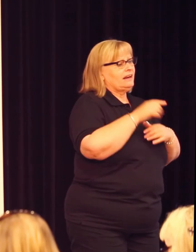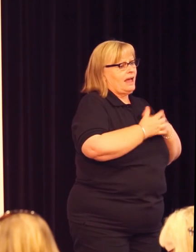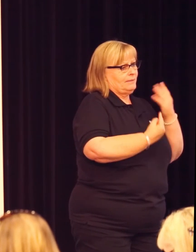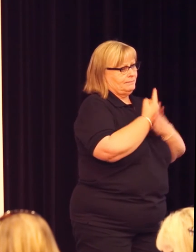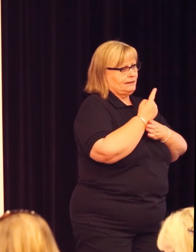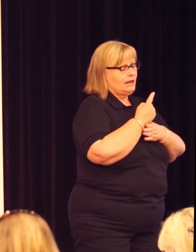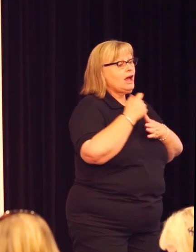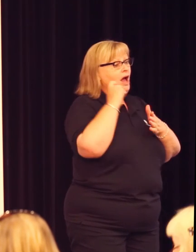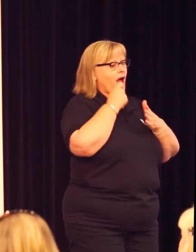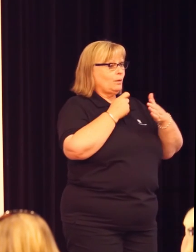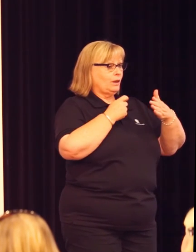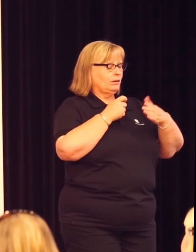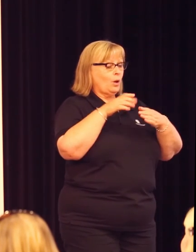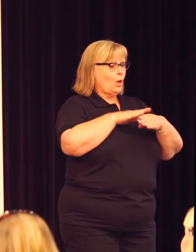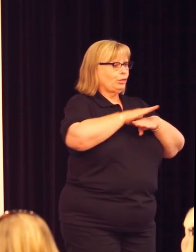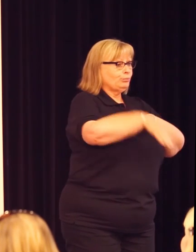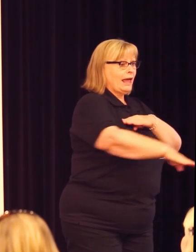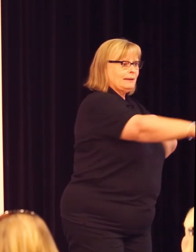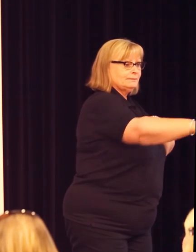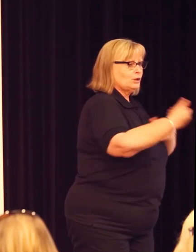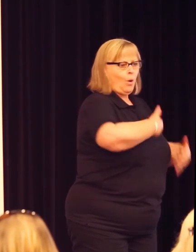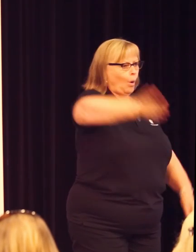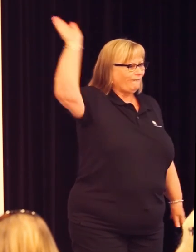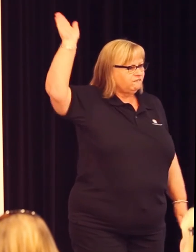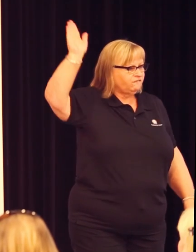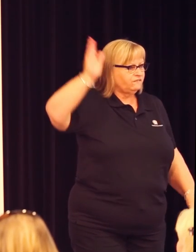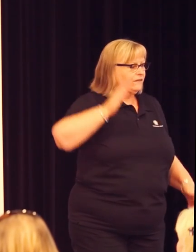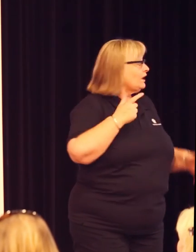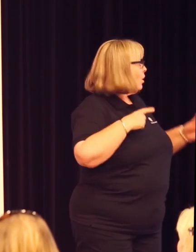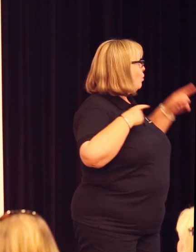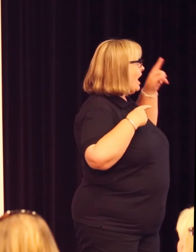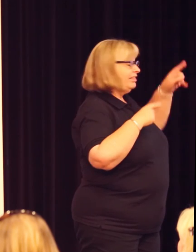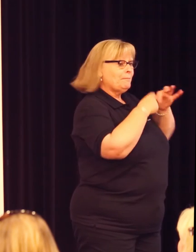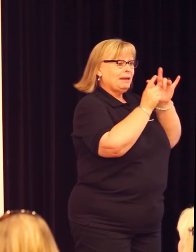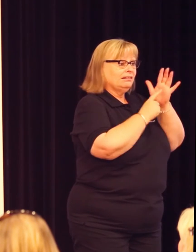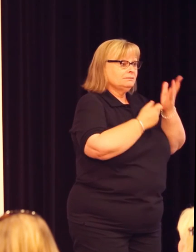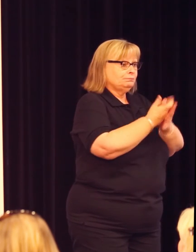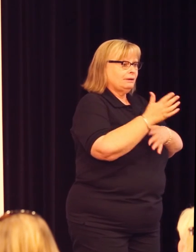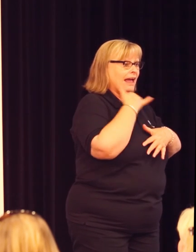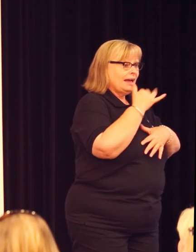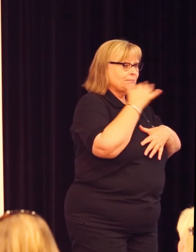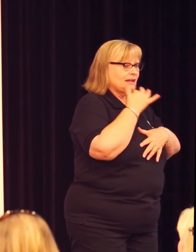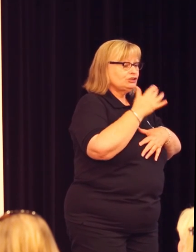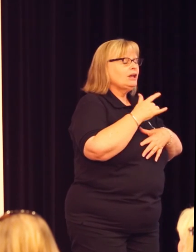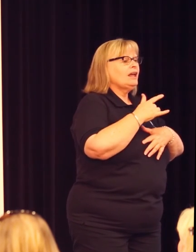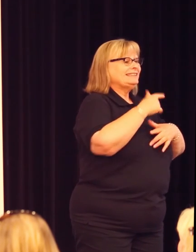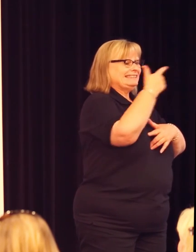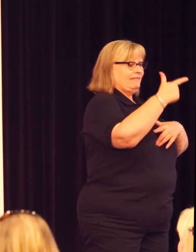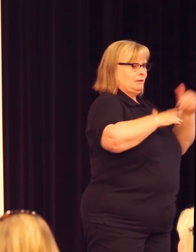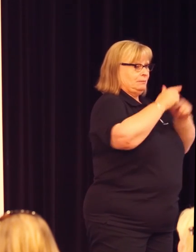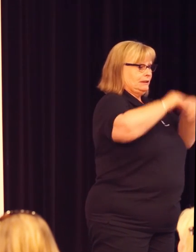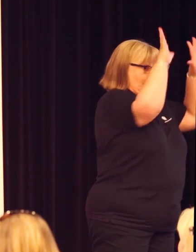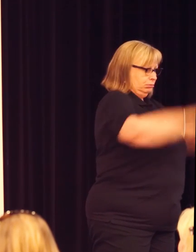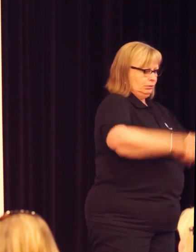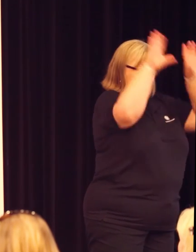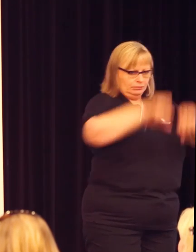So I'm going to remove the ramps. The reason why this build is so traumatic is that we are having to flatten seven buildings to actually